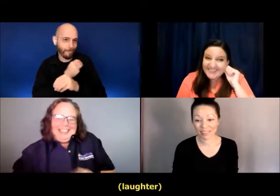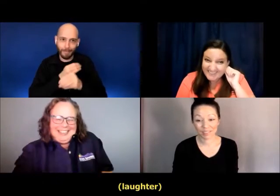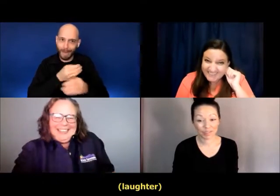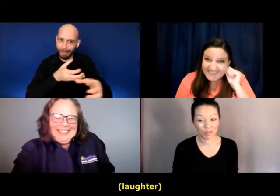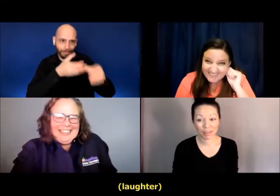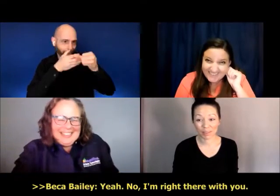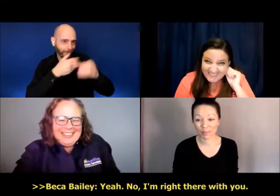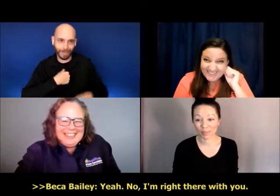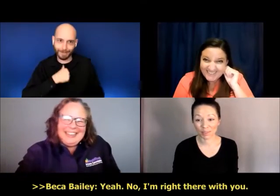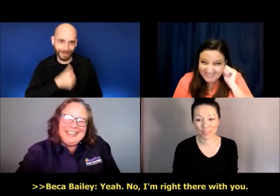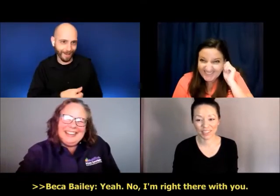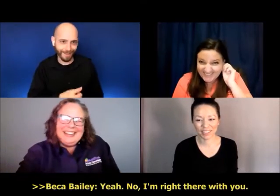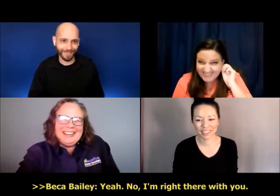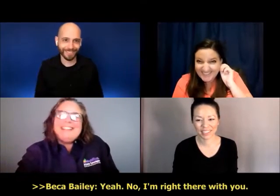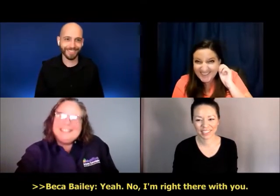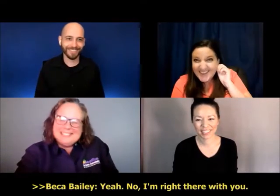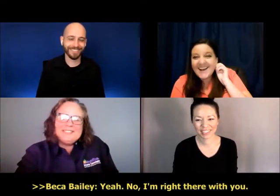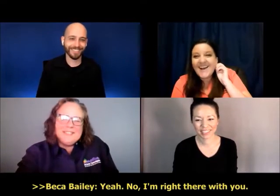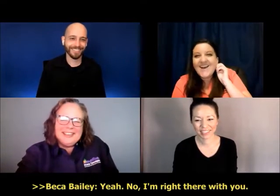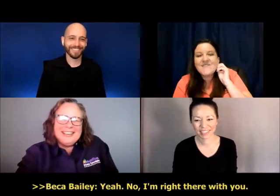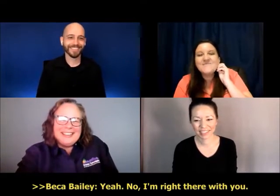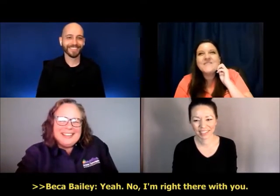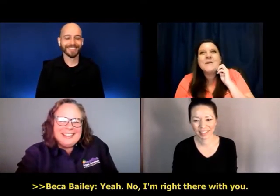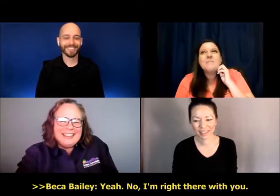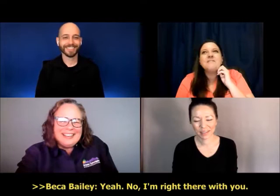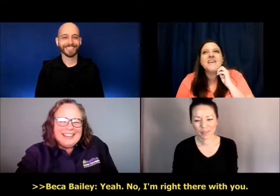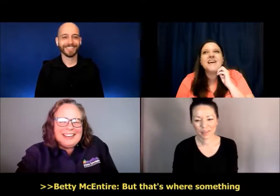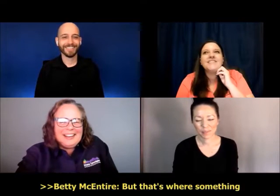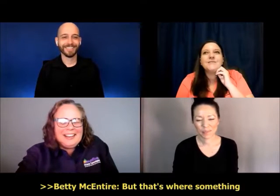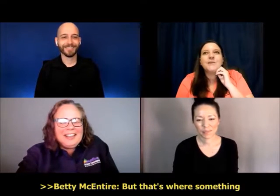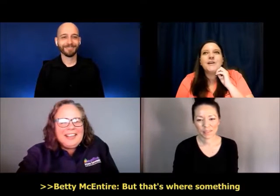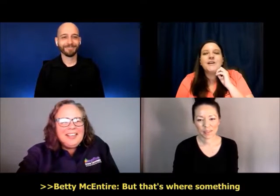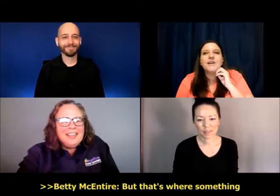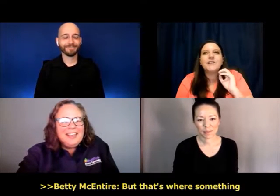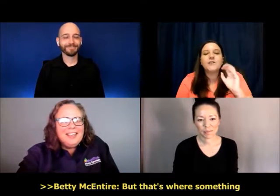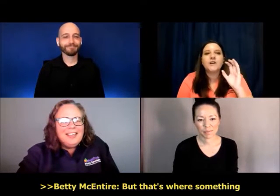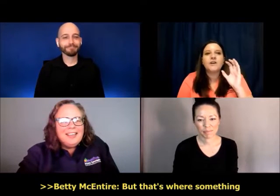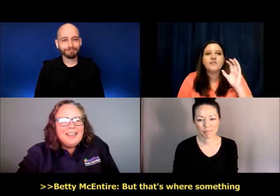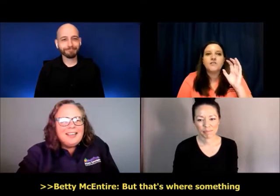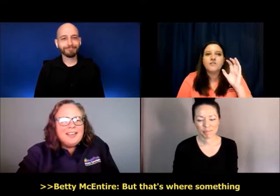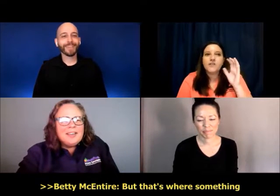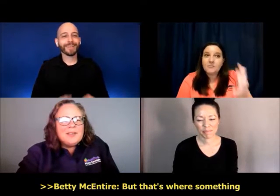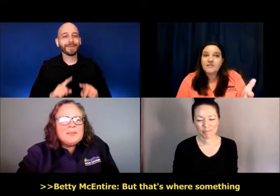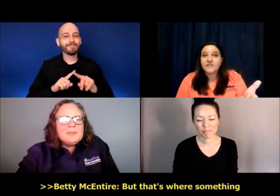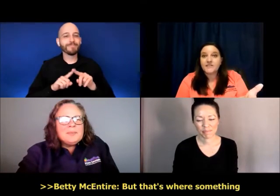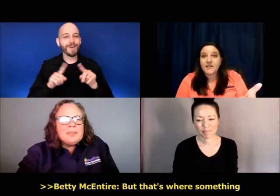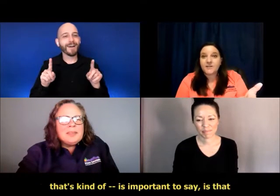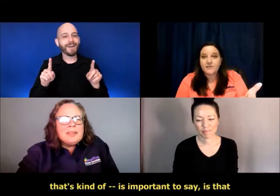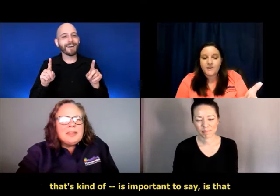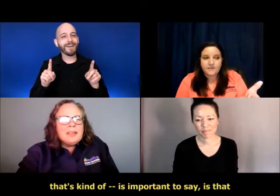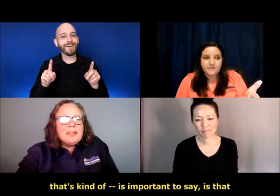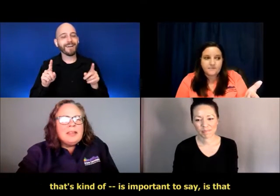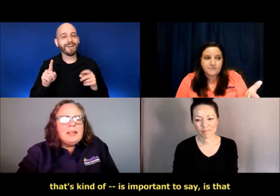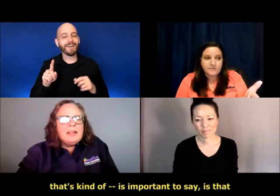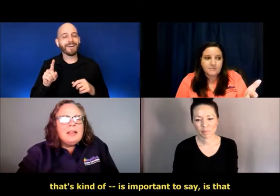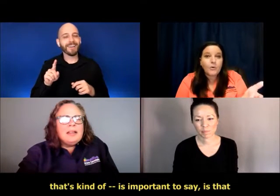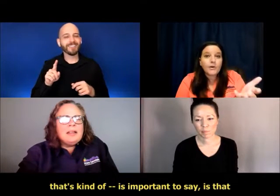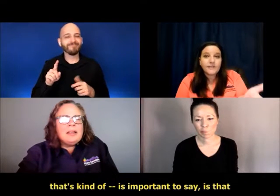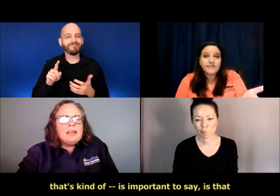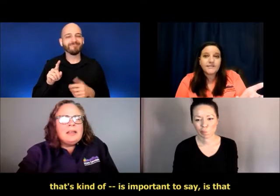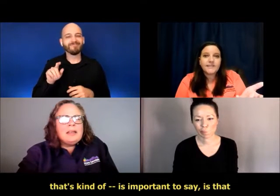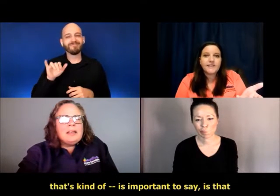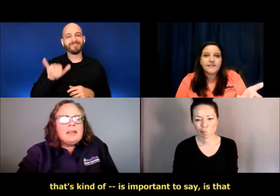Yeah. No, I'm right there with you. Um, but that's where something that's kind of, um,